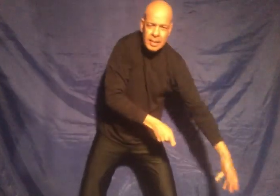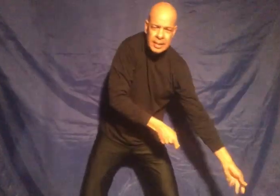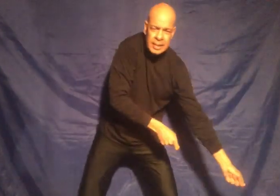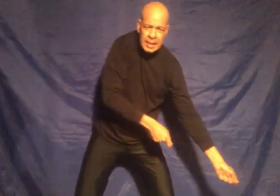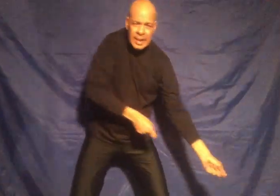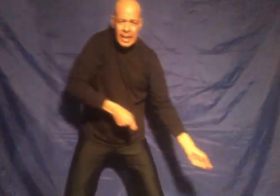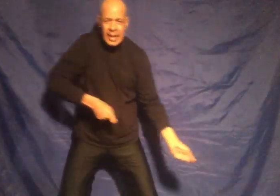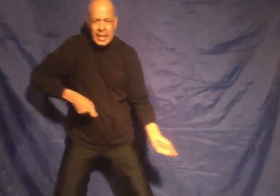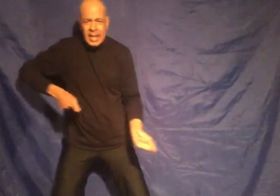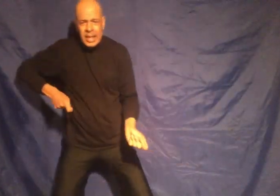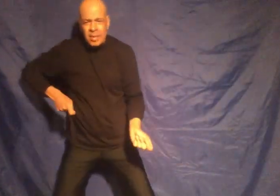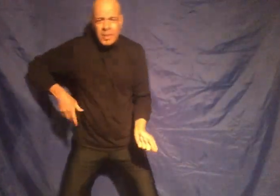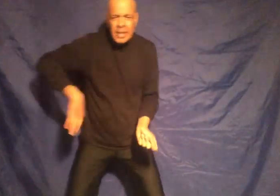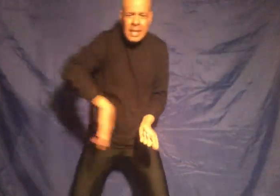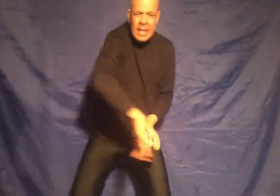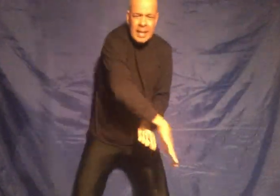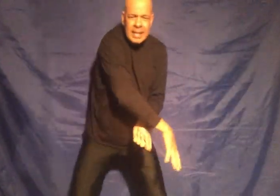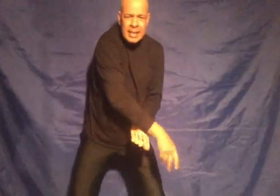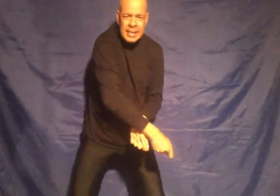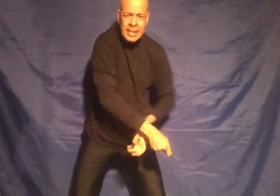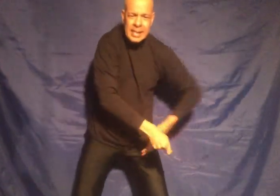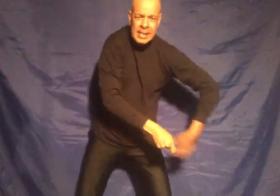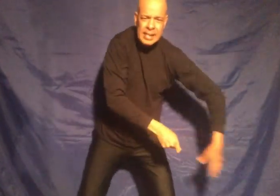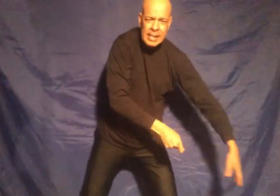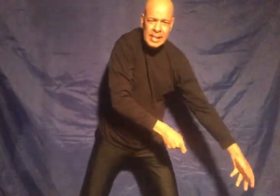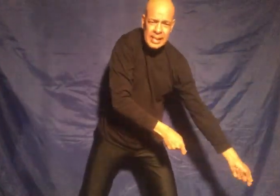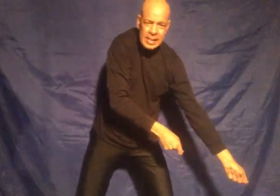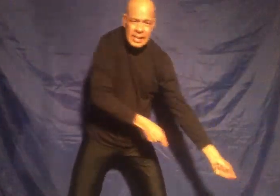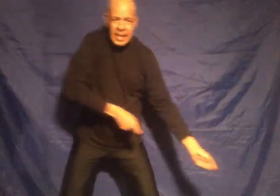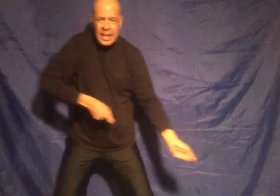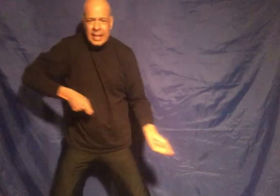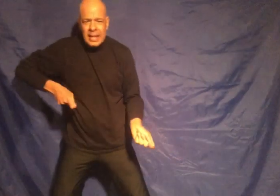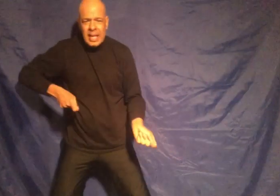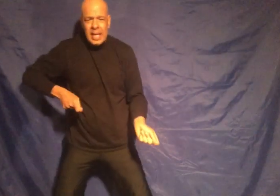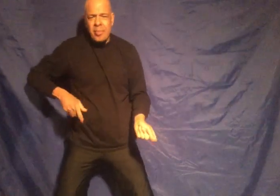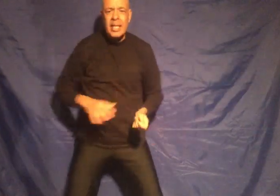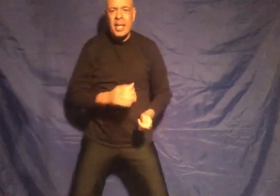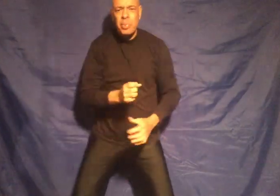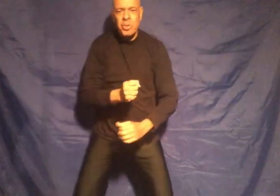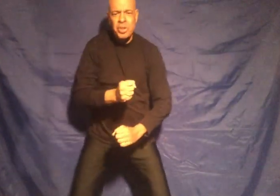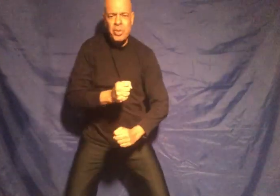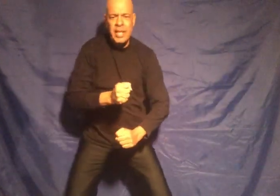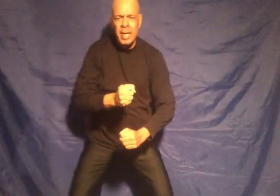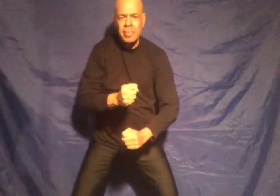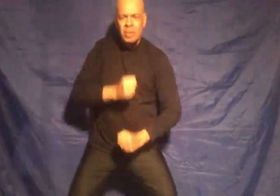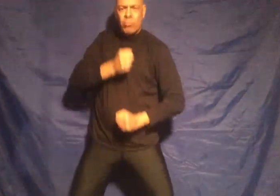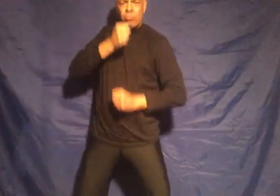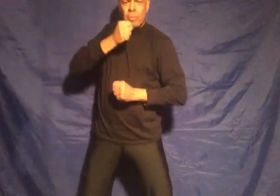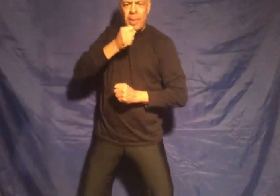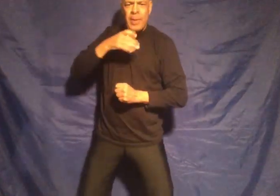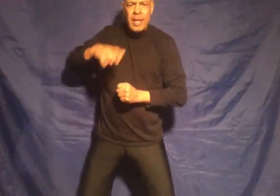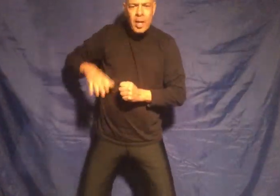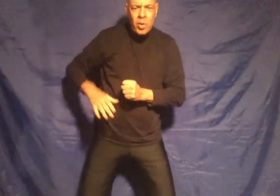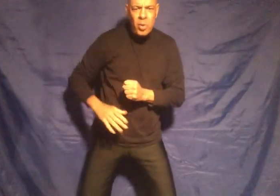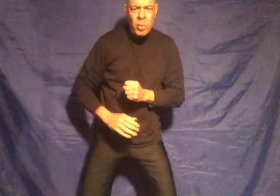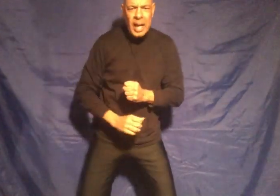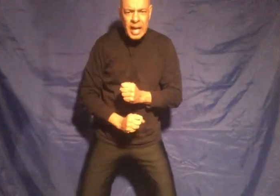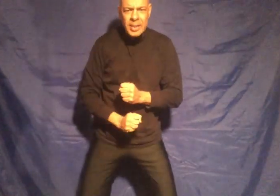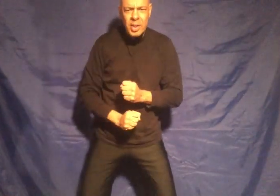and up and up you can pull straight up you go under